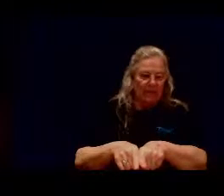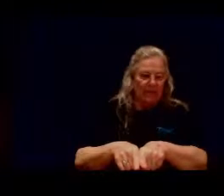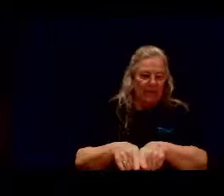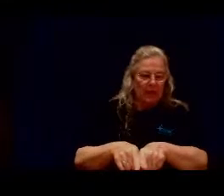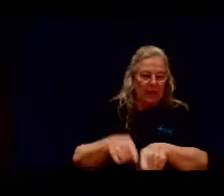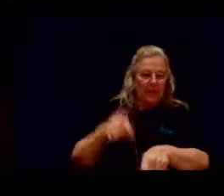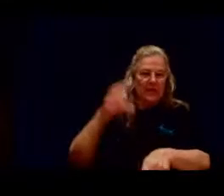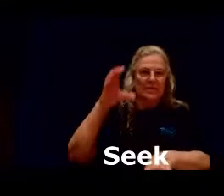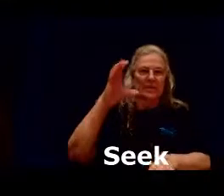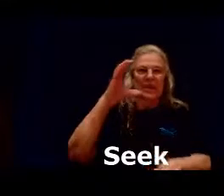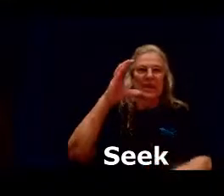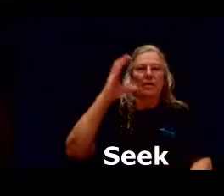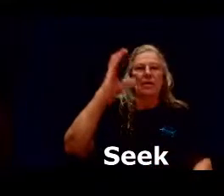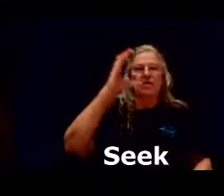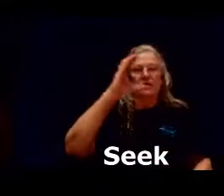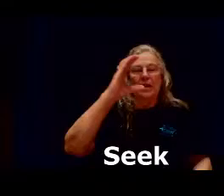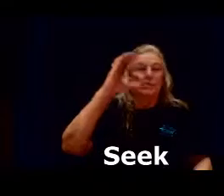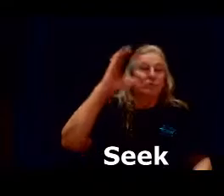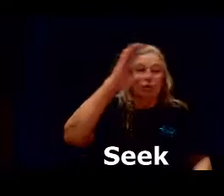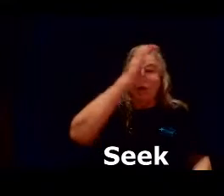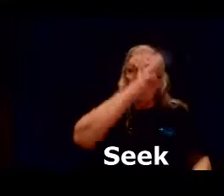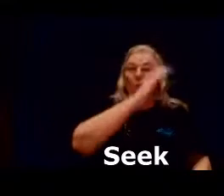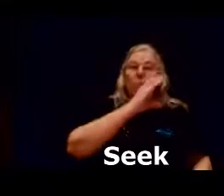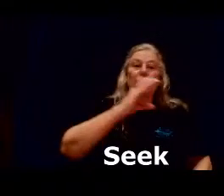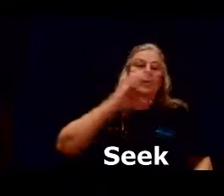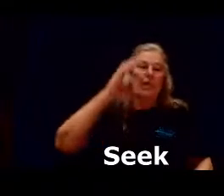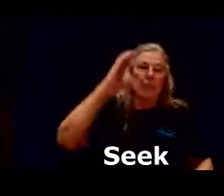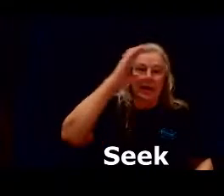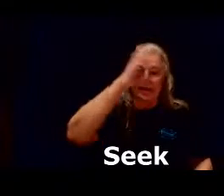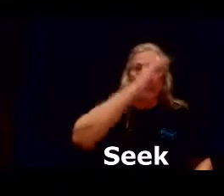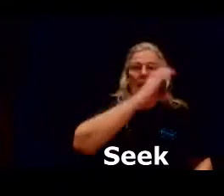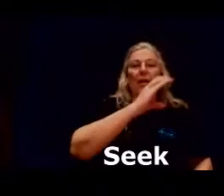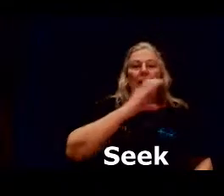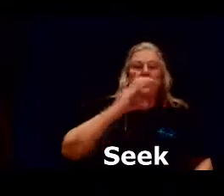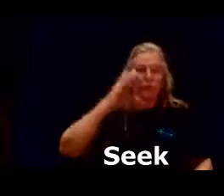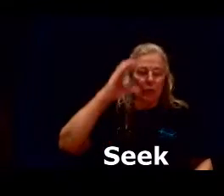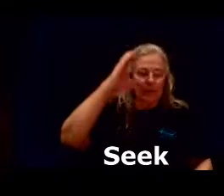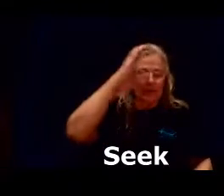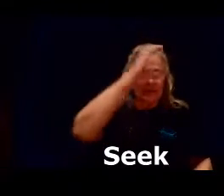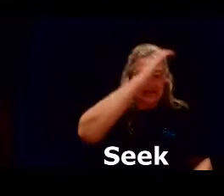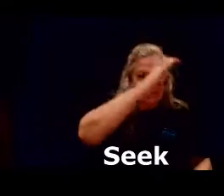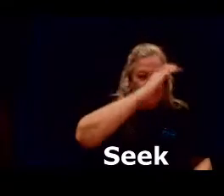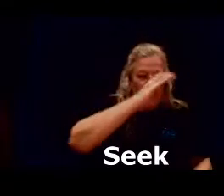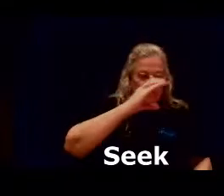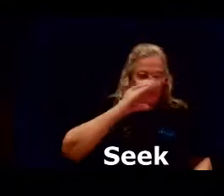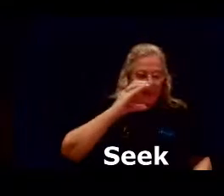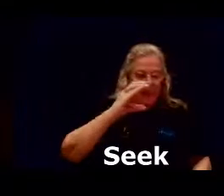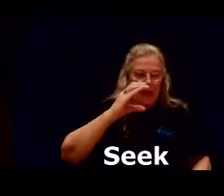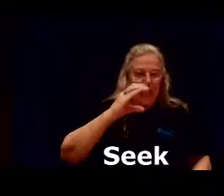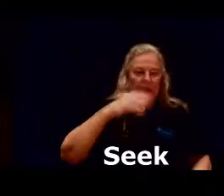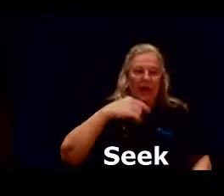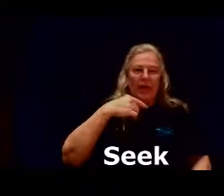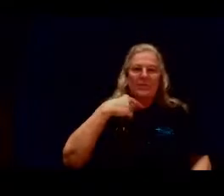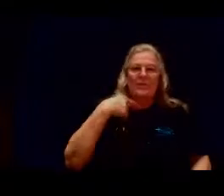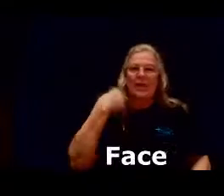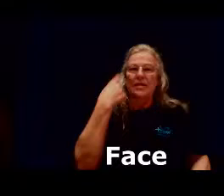seek it's like Sherlock Holmes with that magnifying glass you're going to seek and face